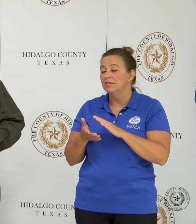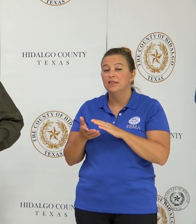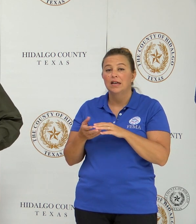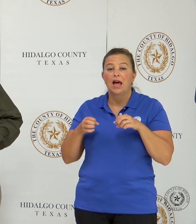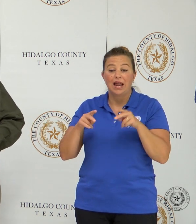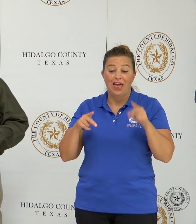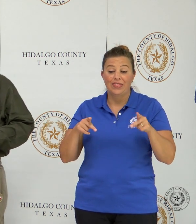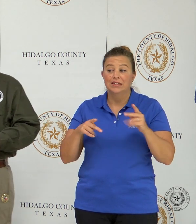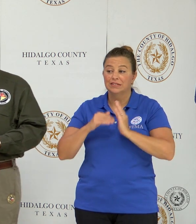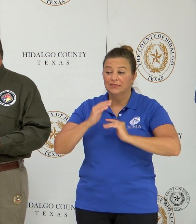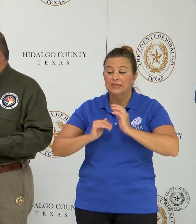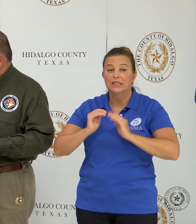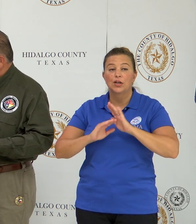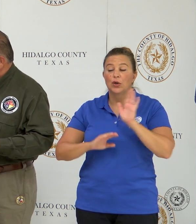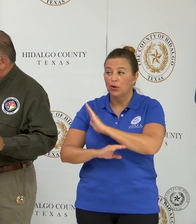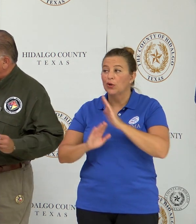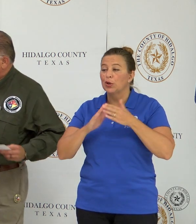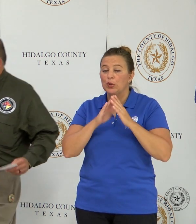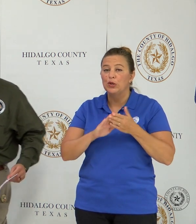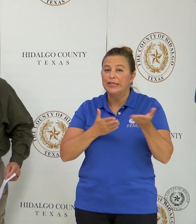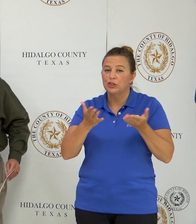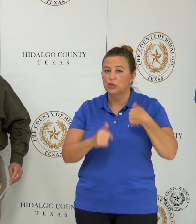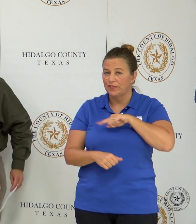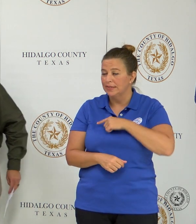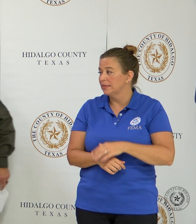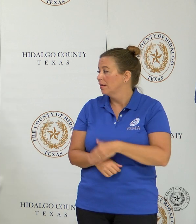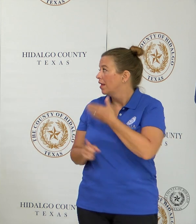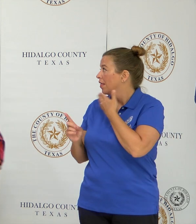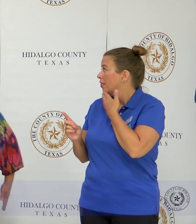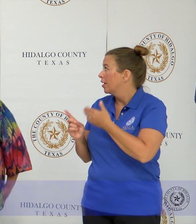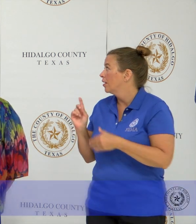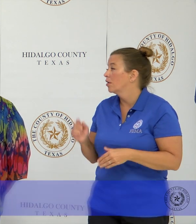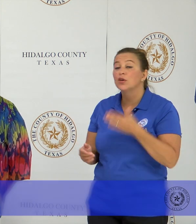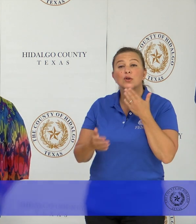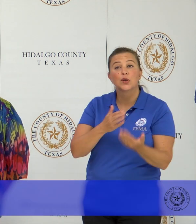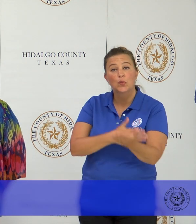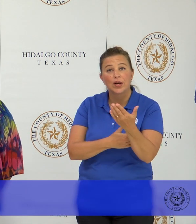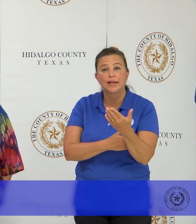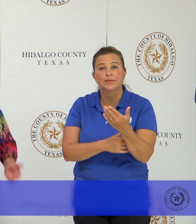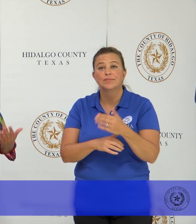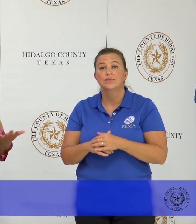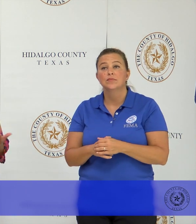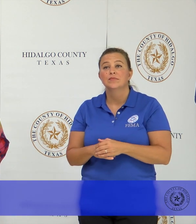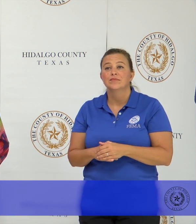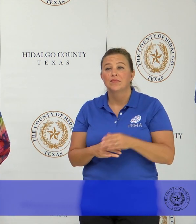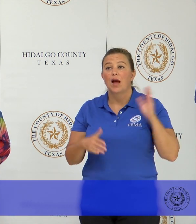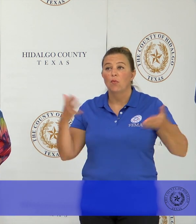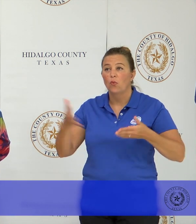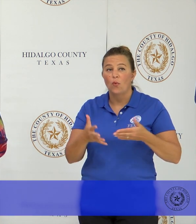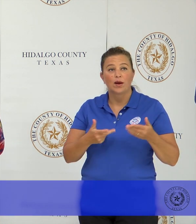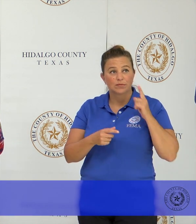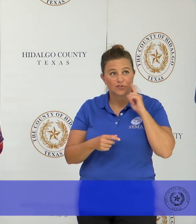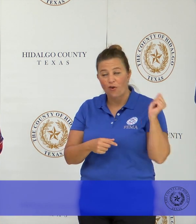this facility and her community to service. Thank you. Good morning. A warm welcome is extended